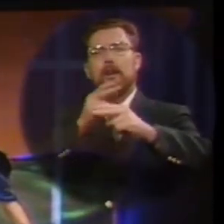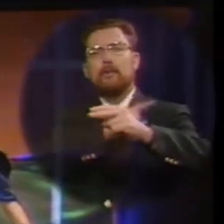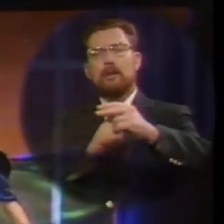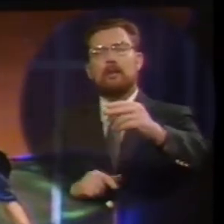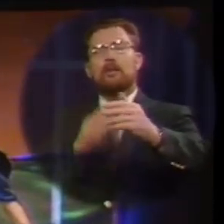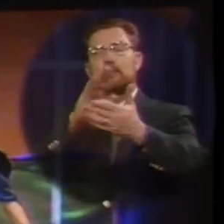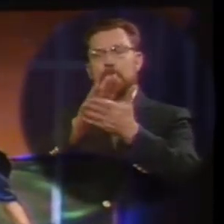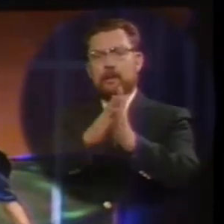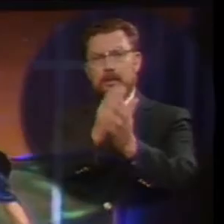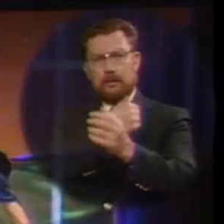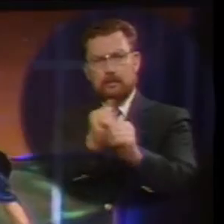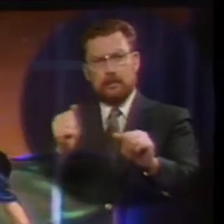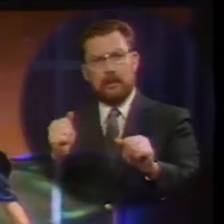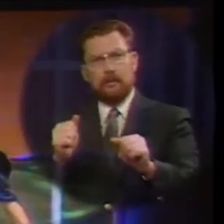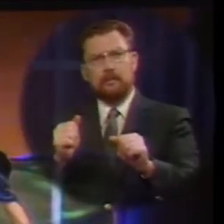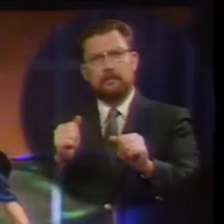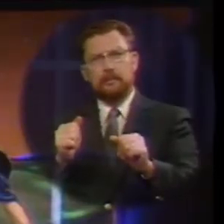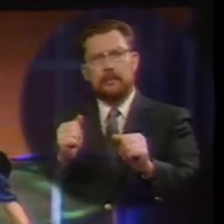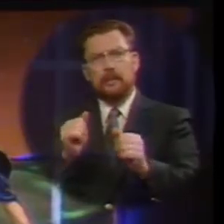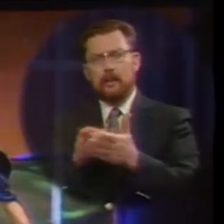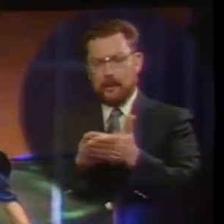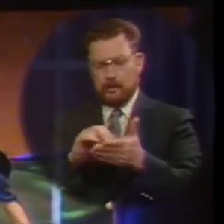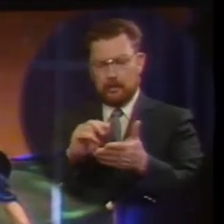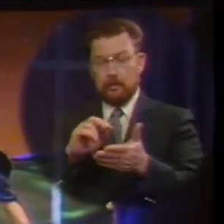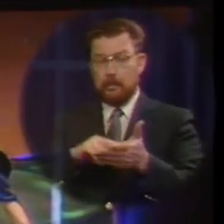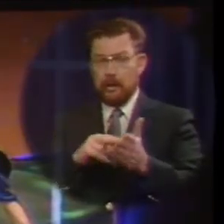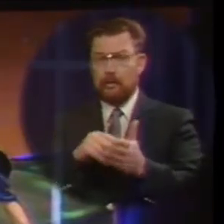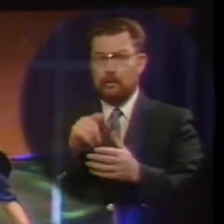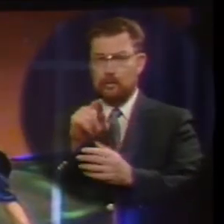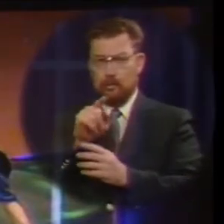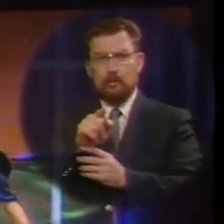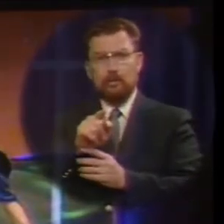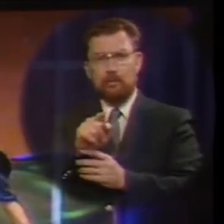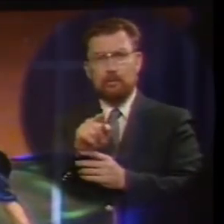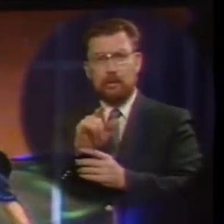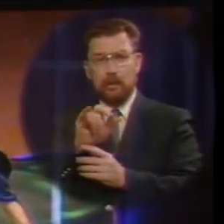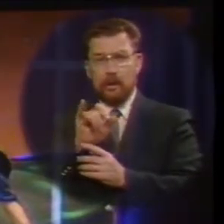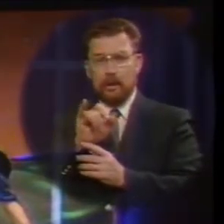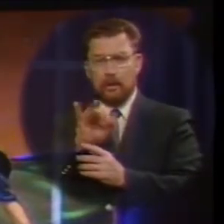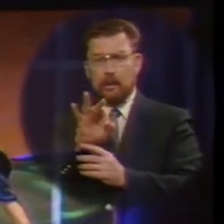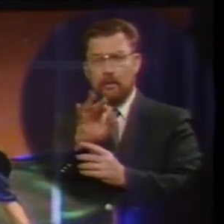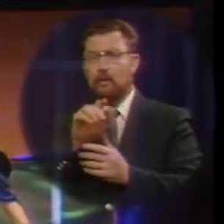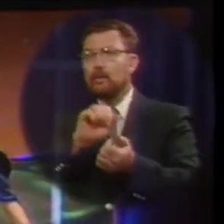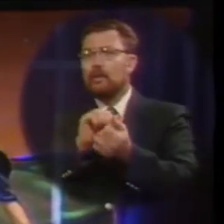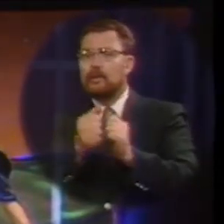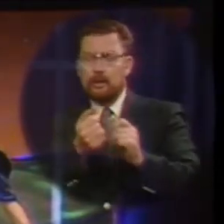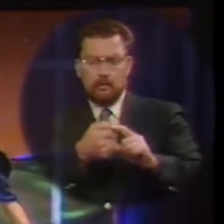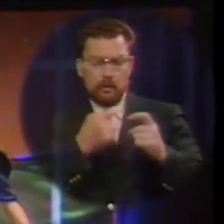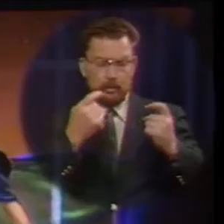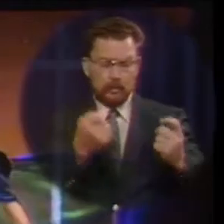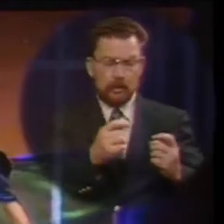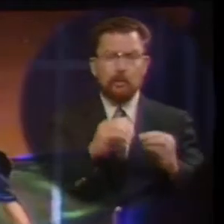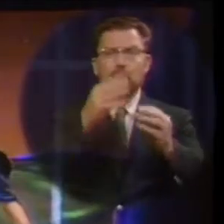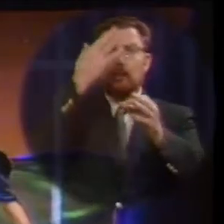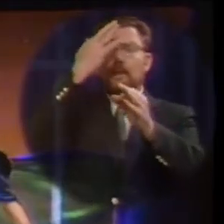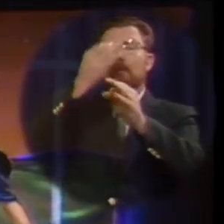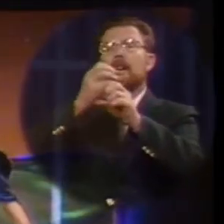be saved that whosoever includes you if you will turn from your sin and place your faith in jesus christ